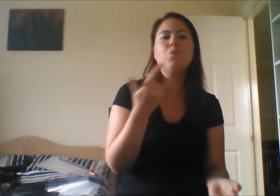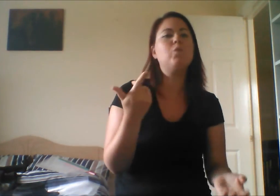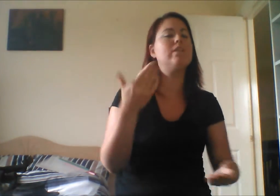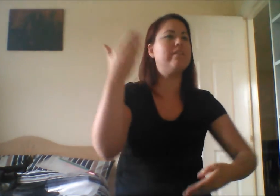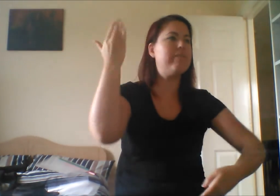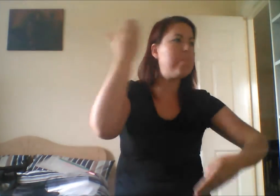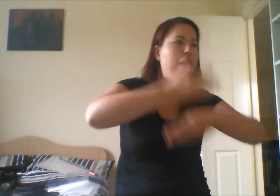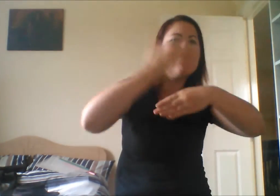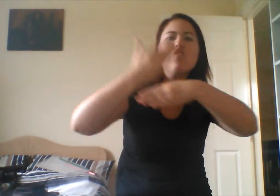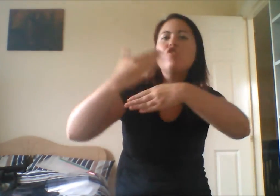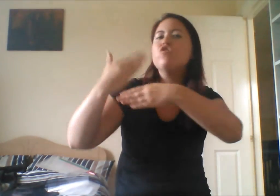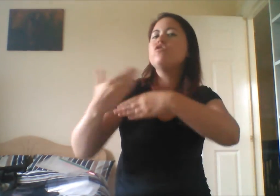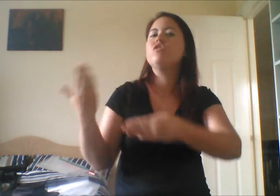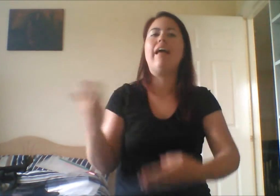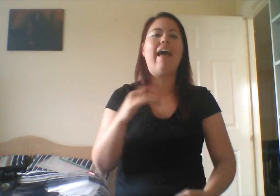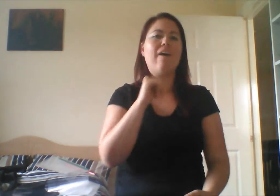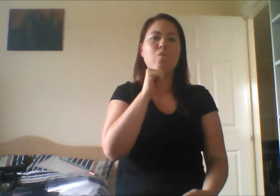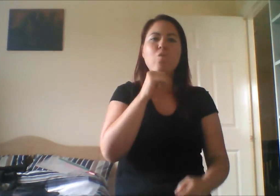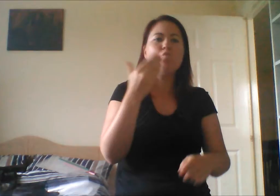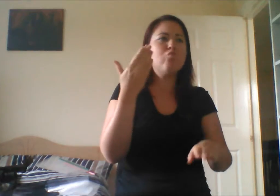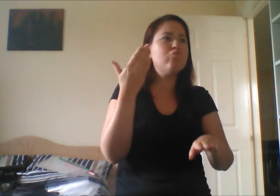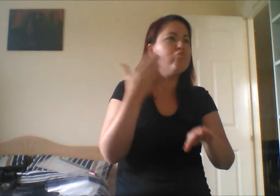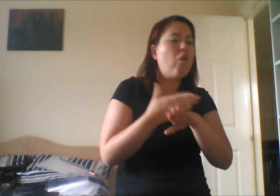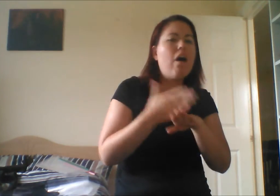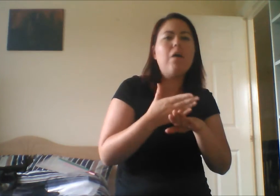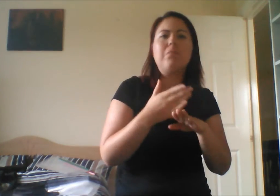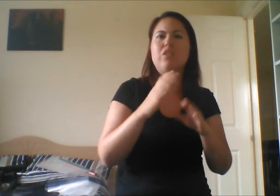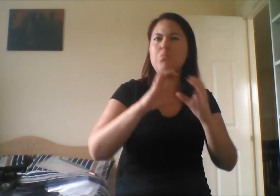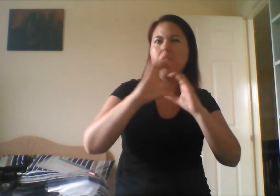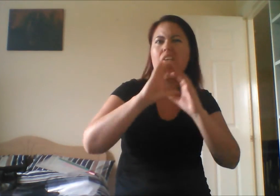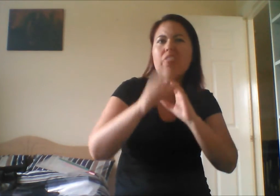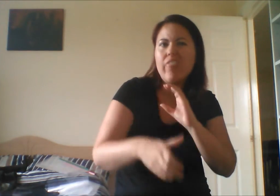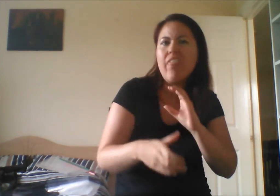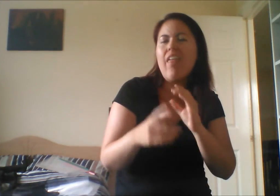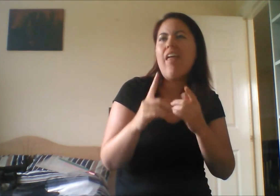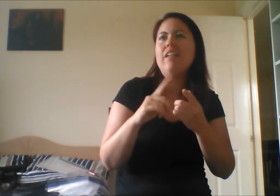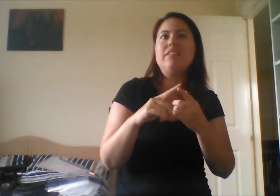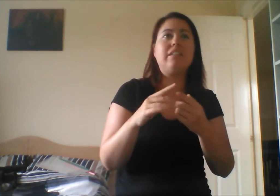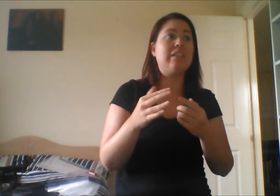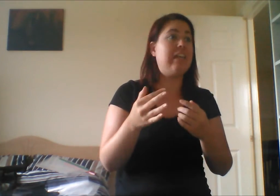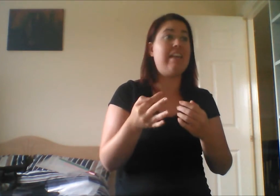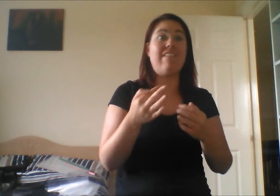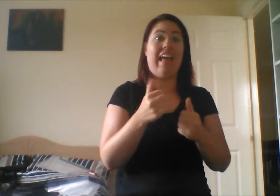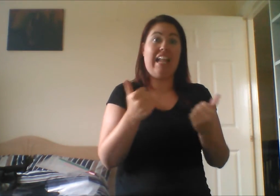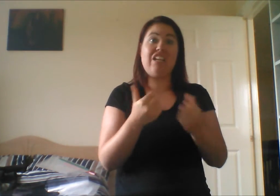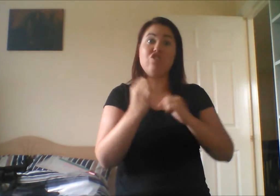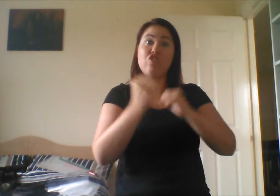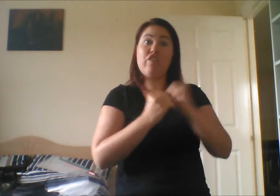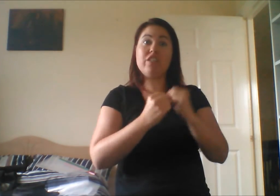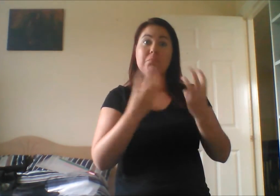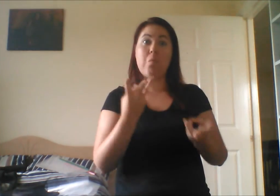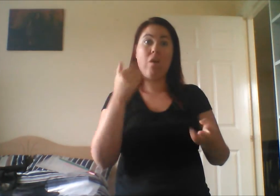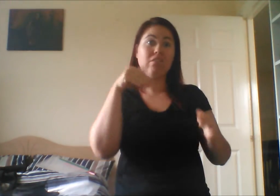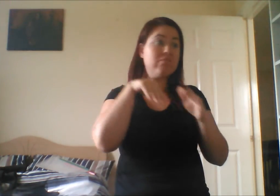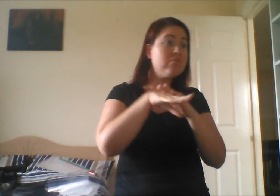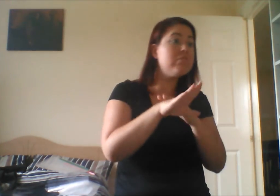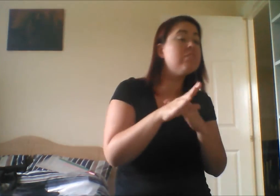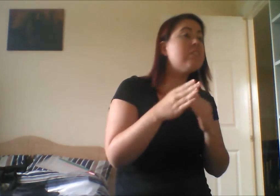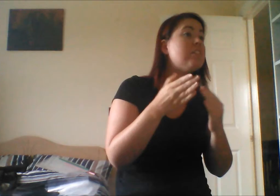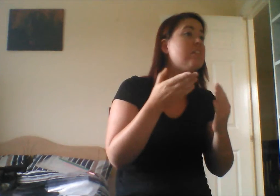jobs, there's no communication. When we want to actually go in to different services, we haven't got the